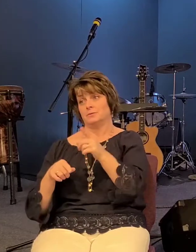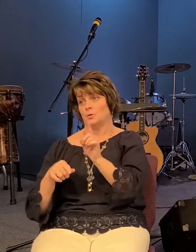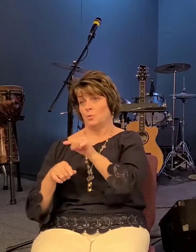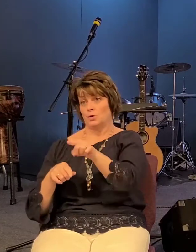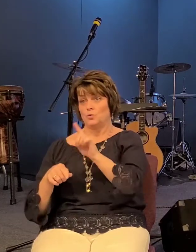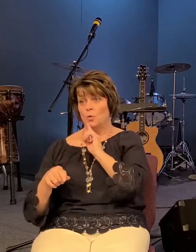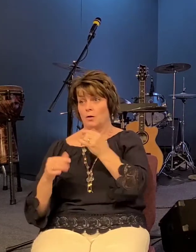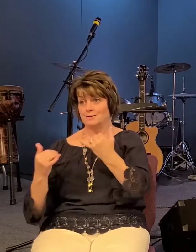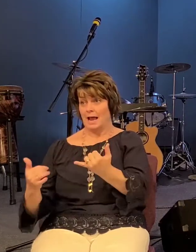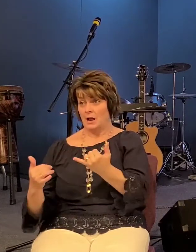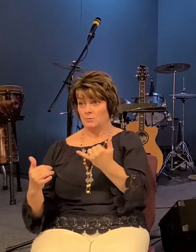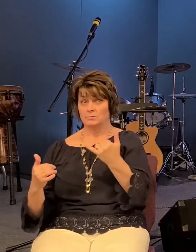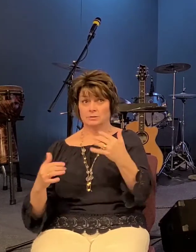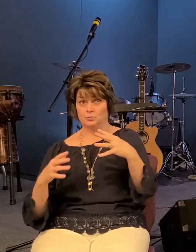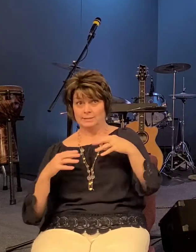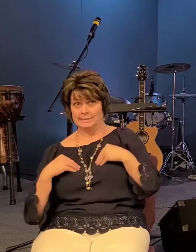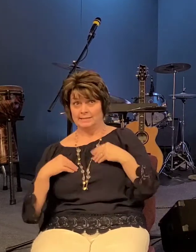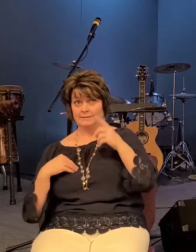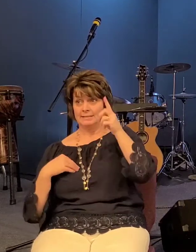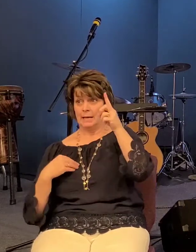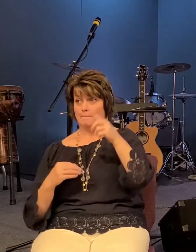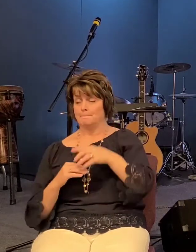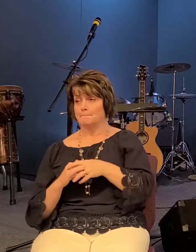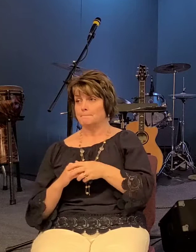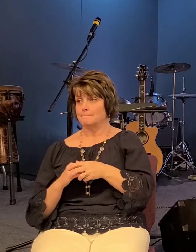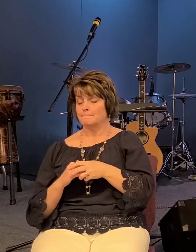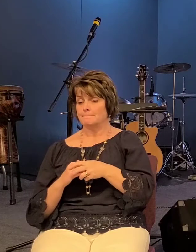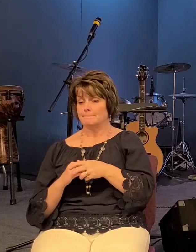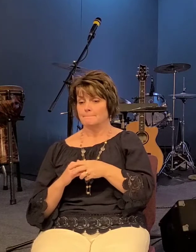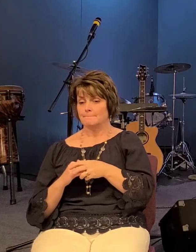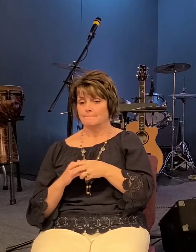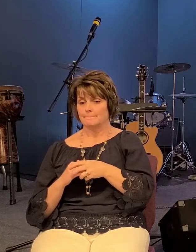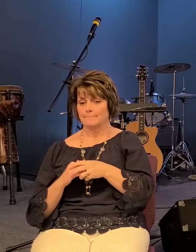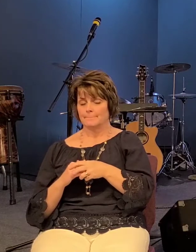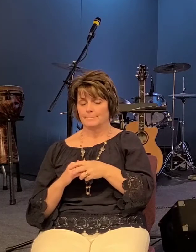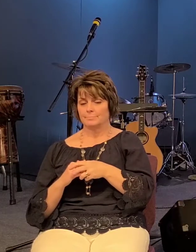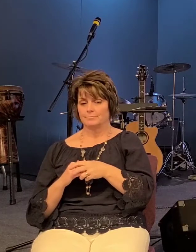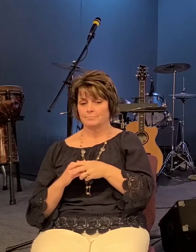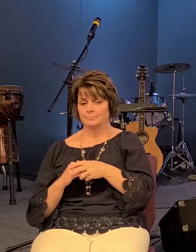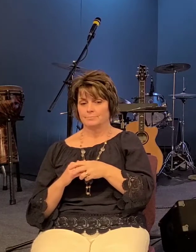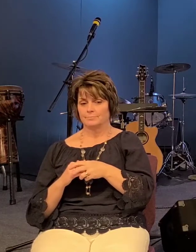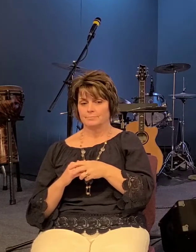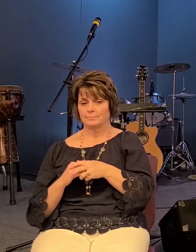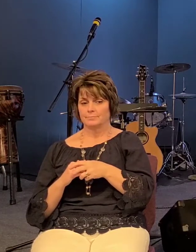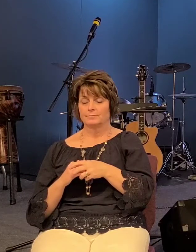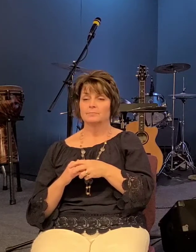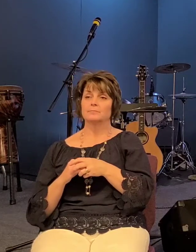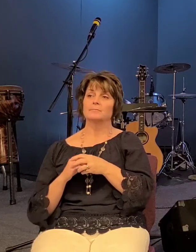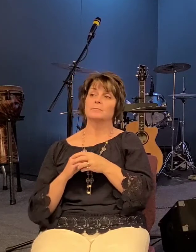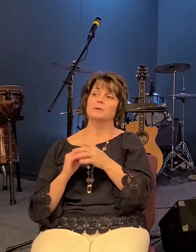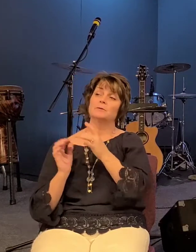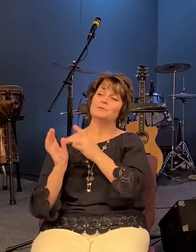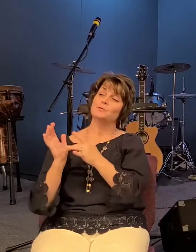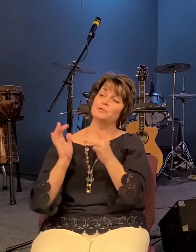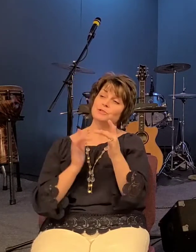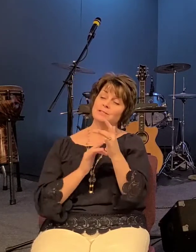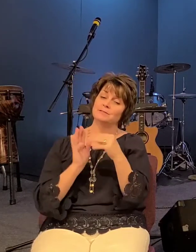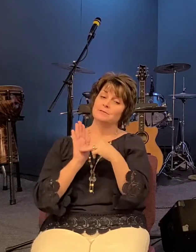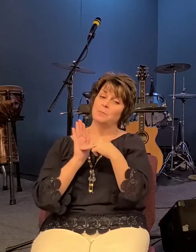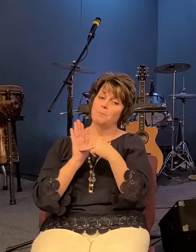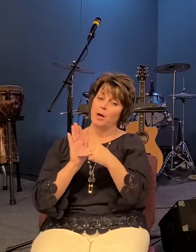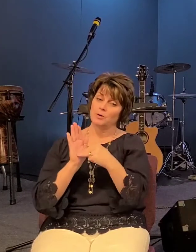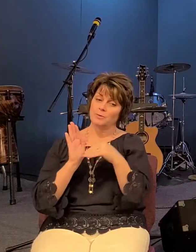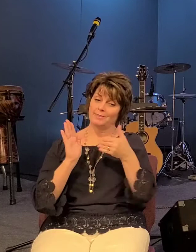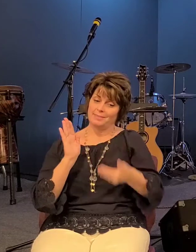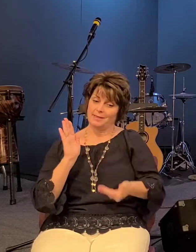but i want you to see that jesus modeled this kind of life for all of